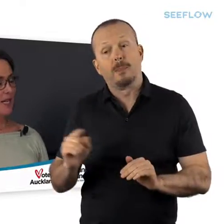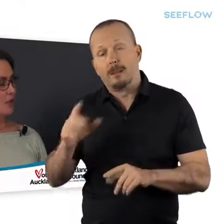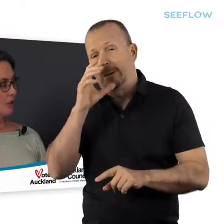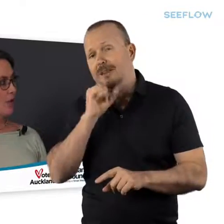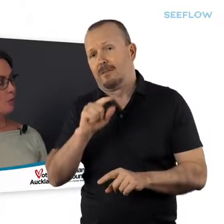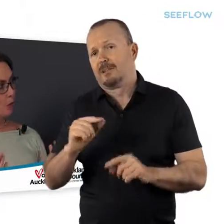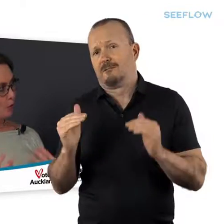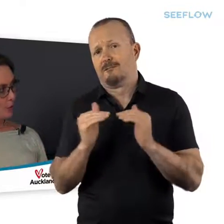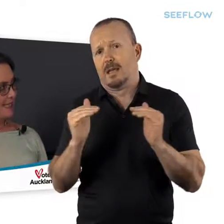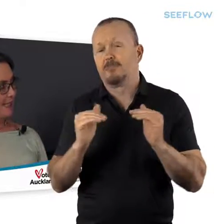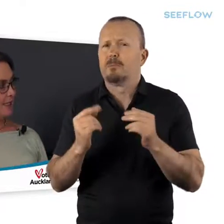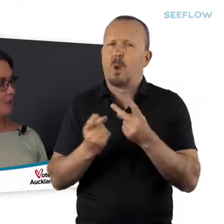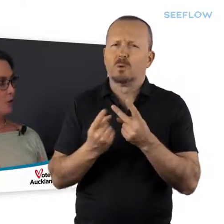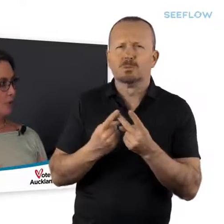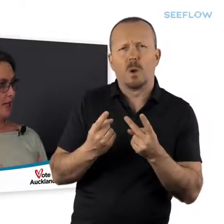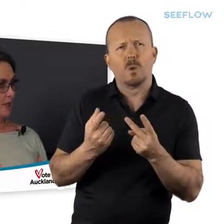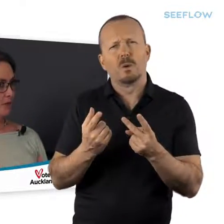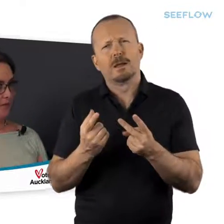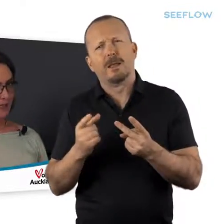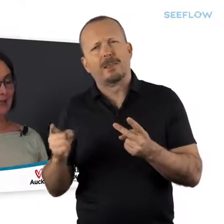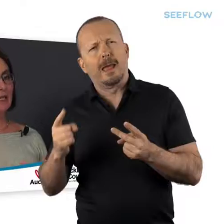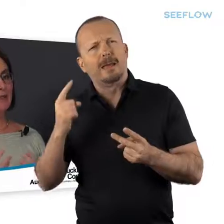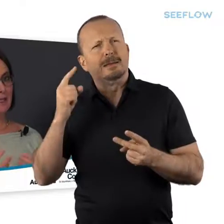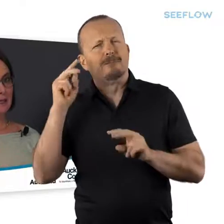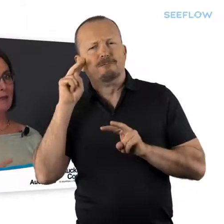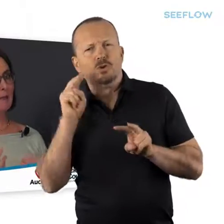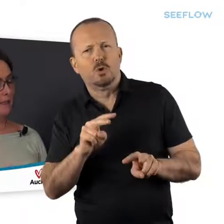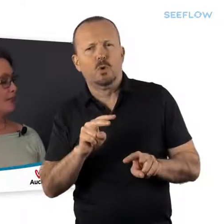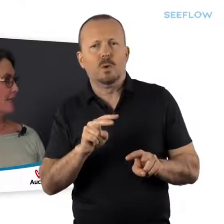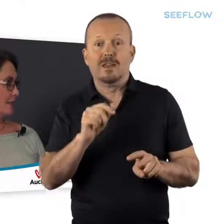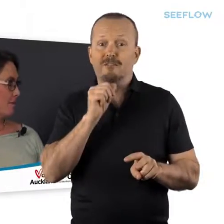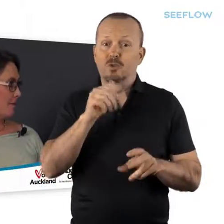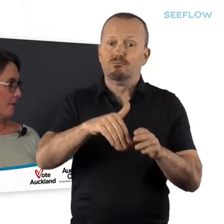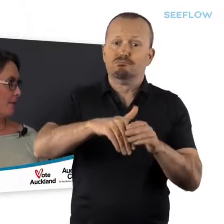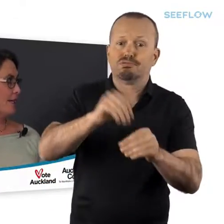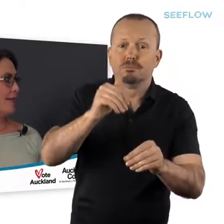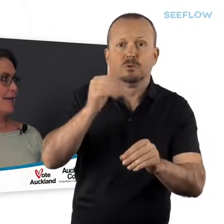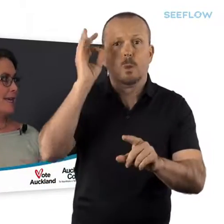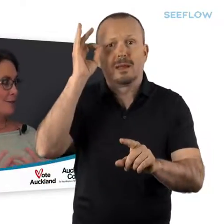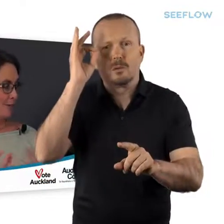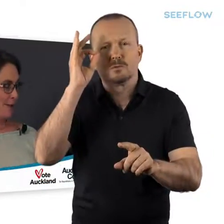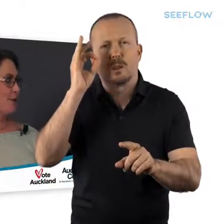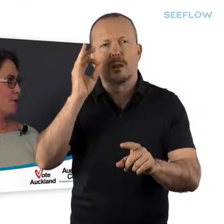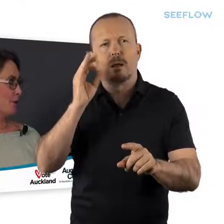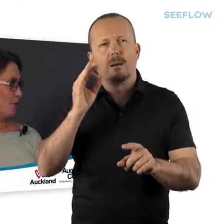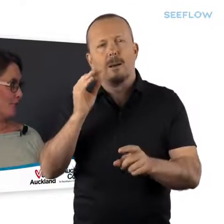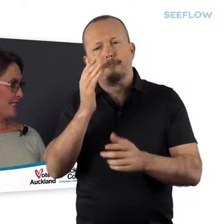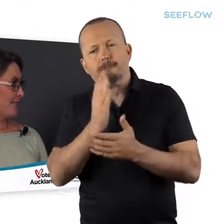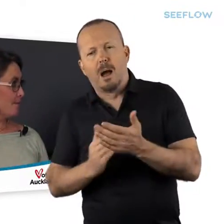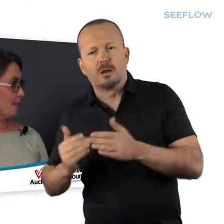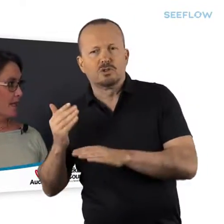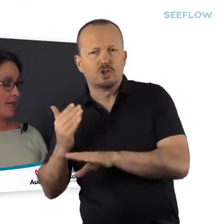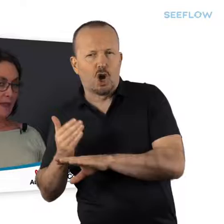remuneration, but also taking into account the fact that they consider that being an elected member is a commitment to your